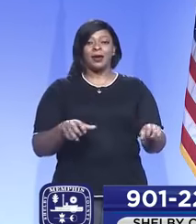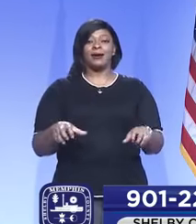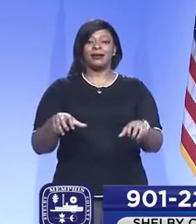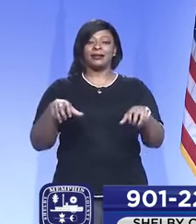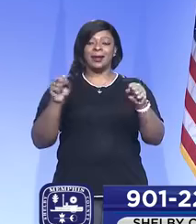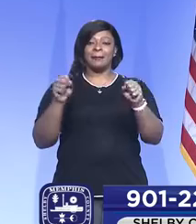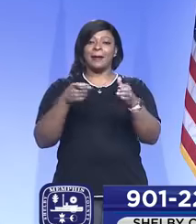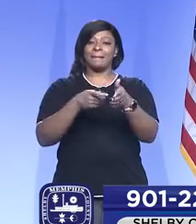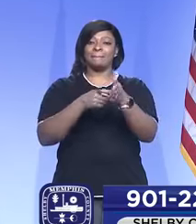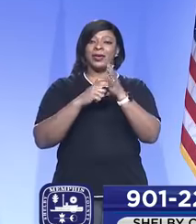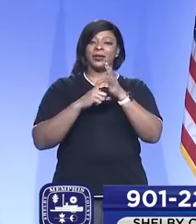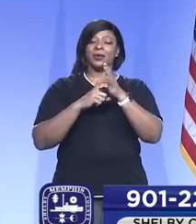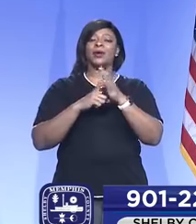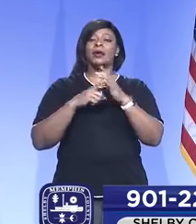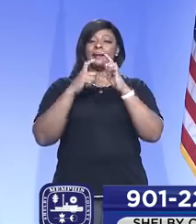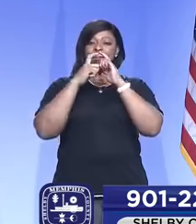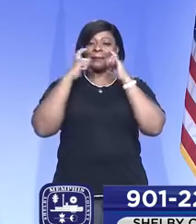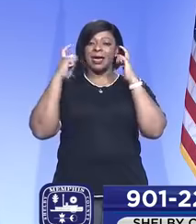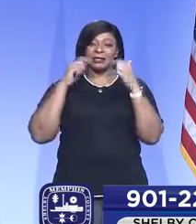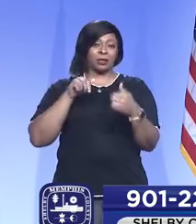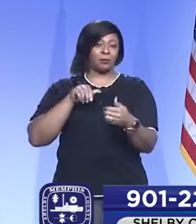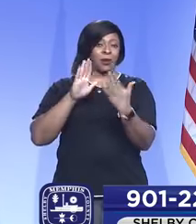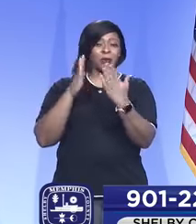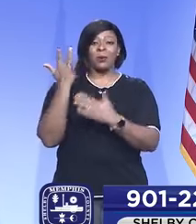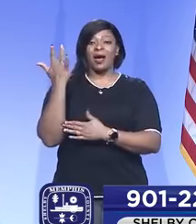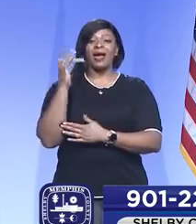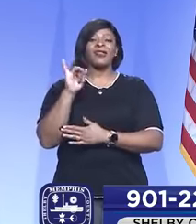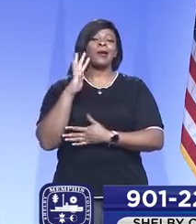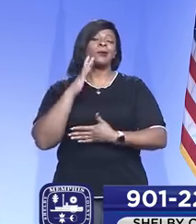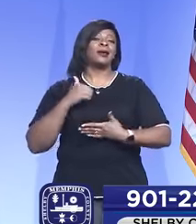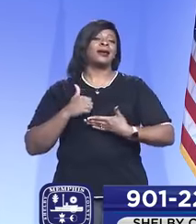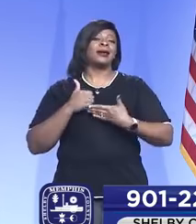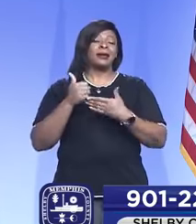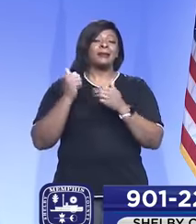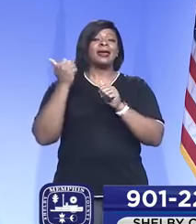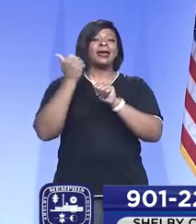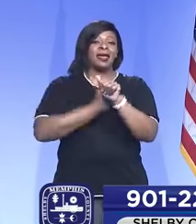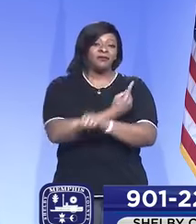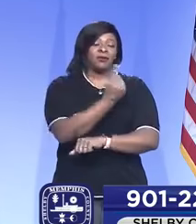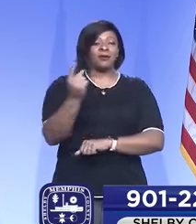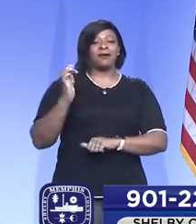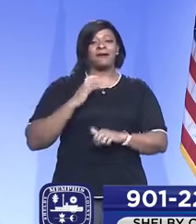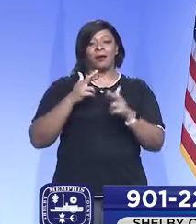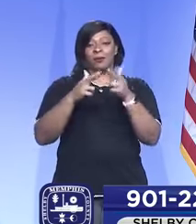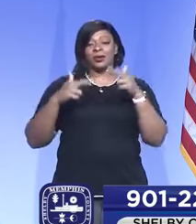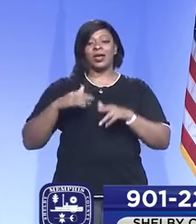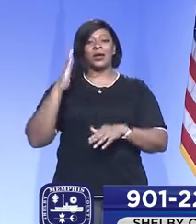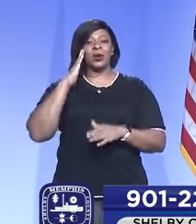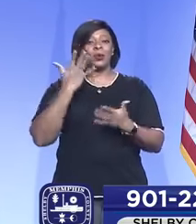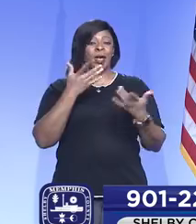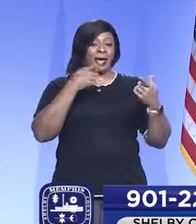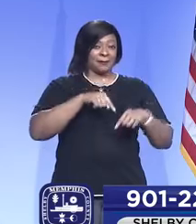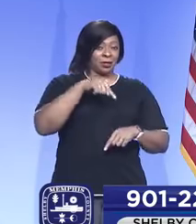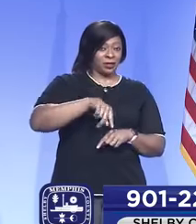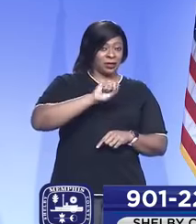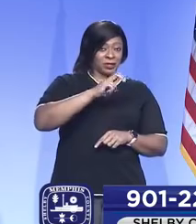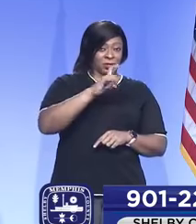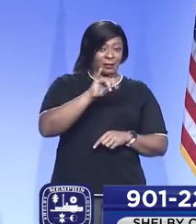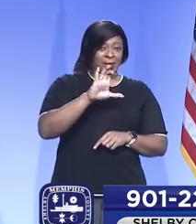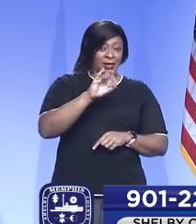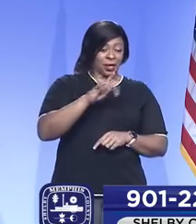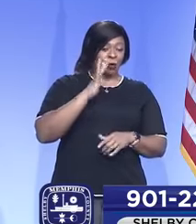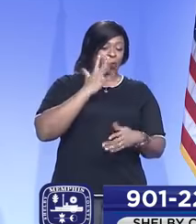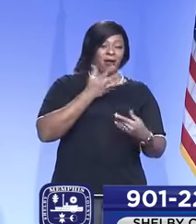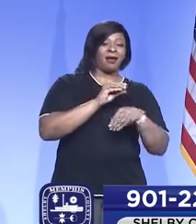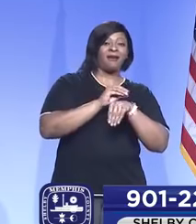a mandatory masking approach because that will help everyone in our region. We know that what takes place in Shelby County affects